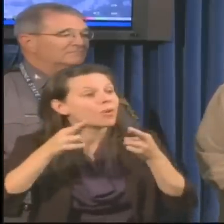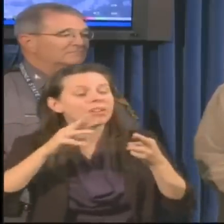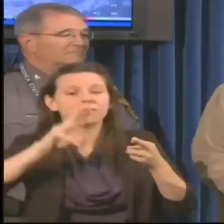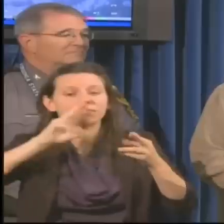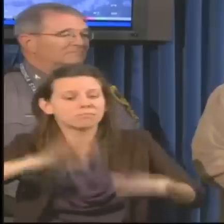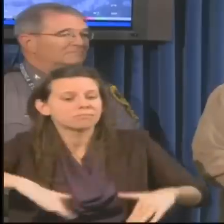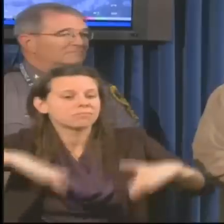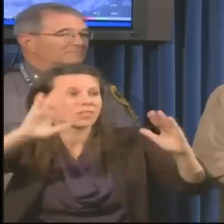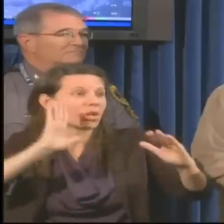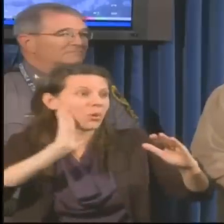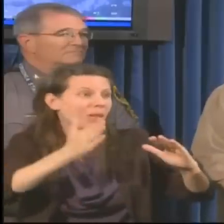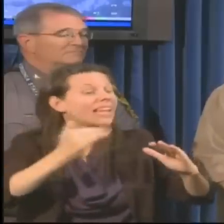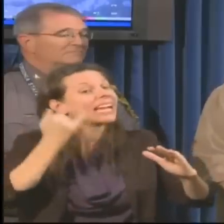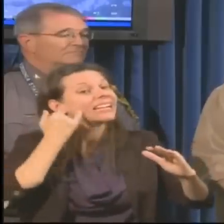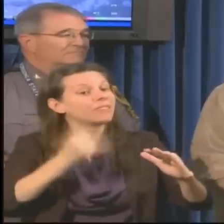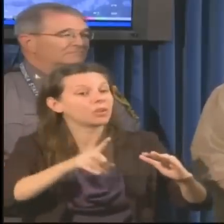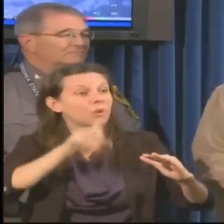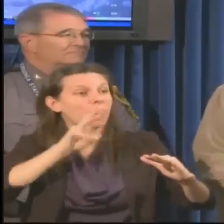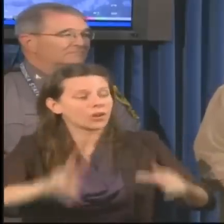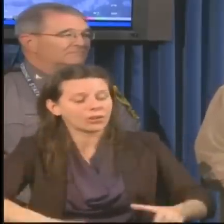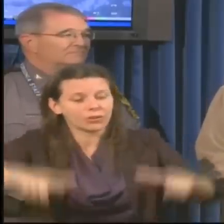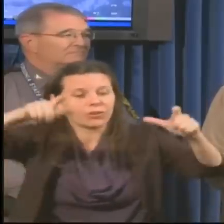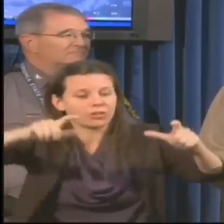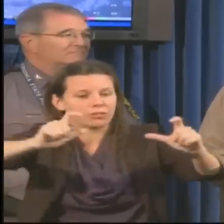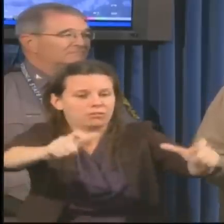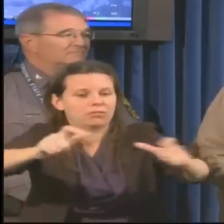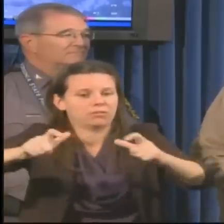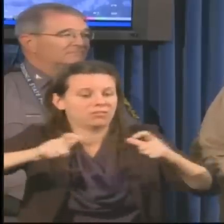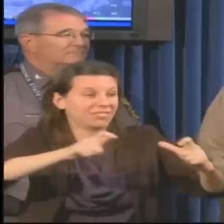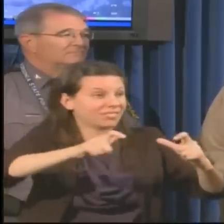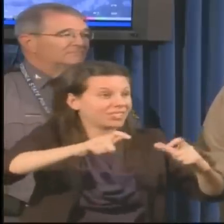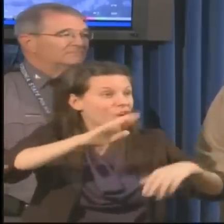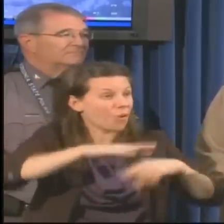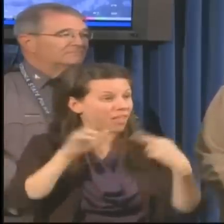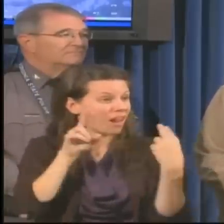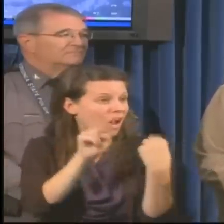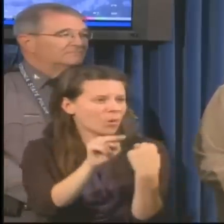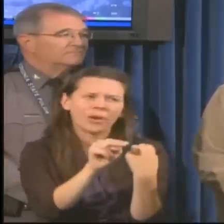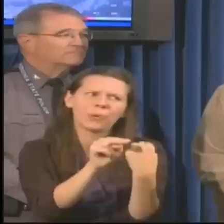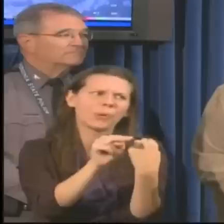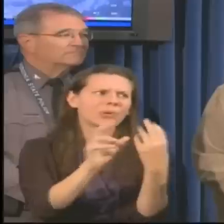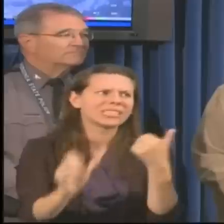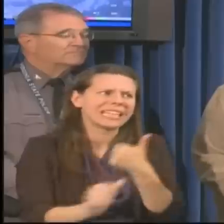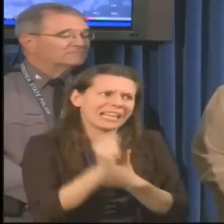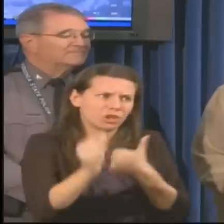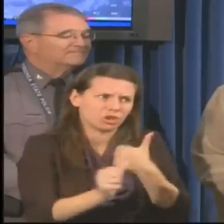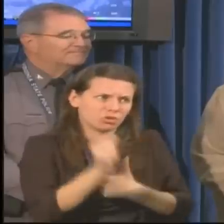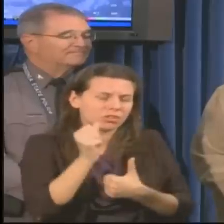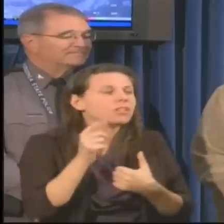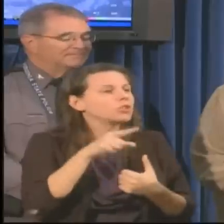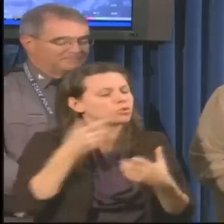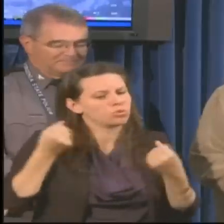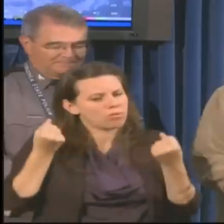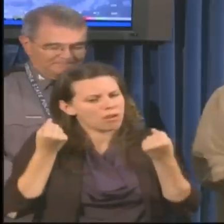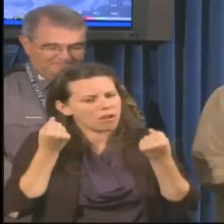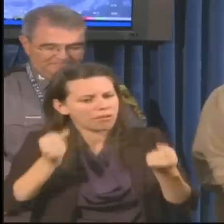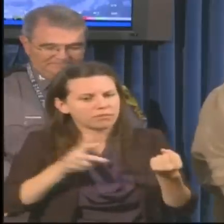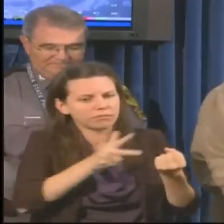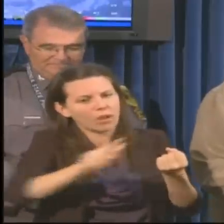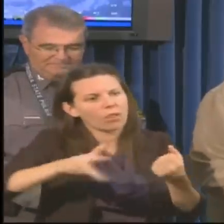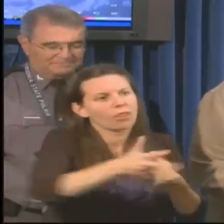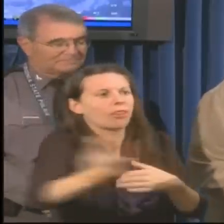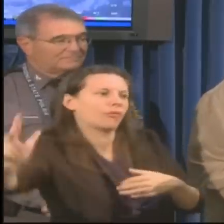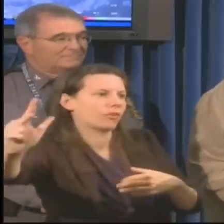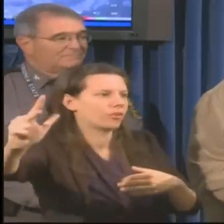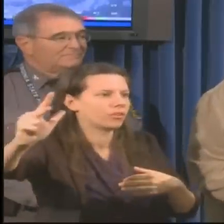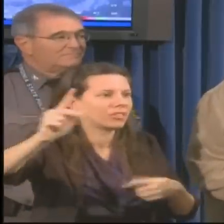And when you have water that's ponding on the highways, that's a case where you may have hydroplaning. You're going to come to